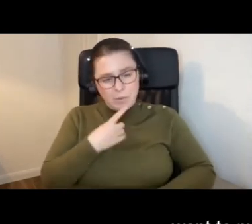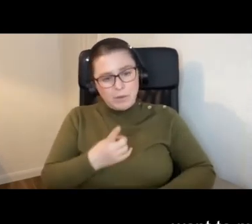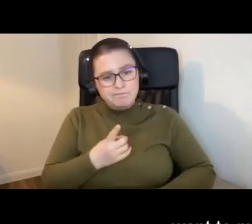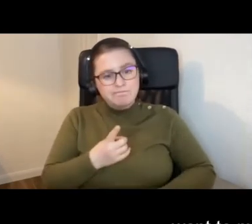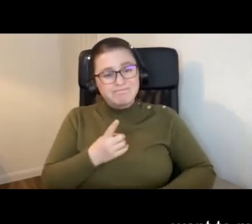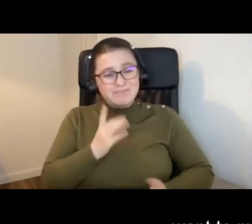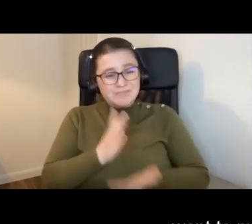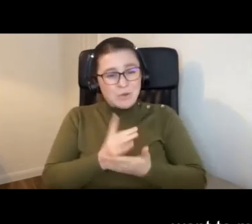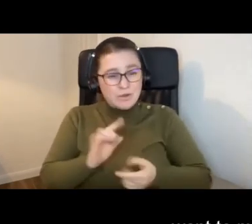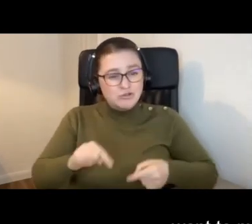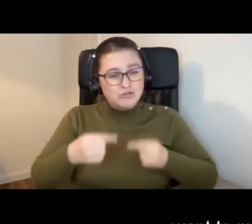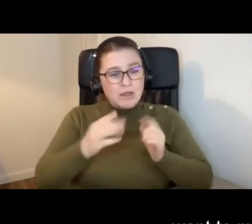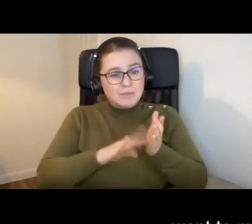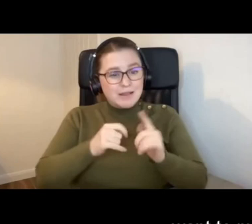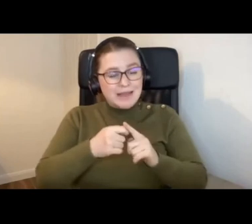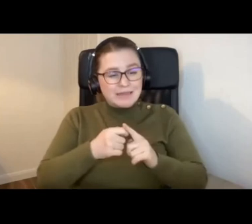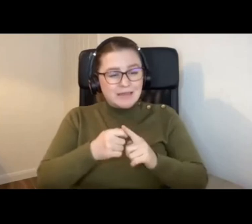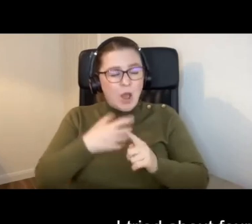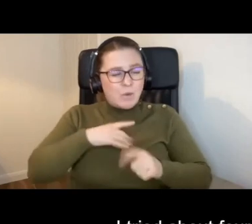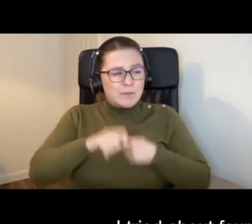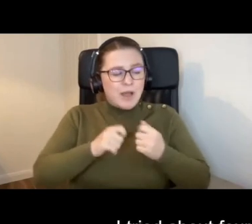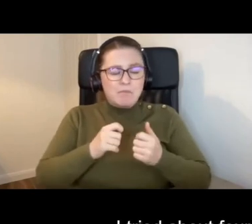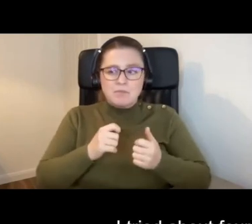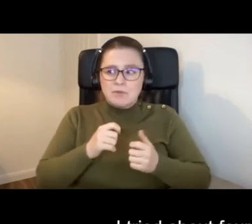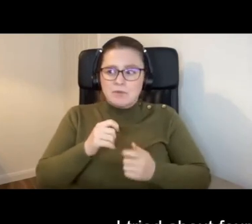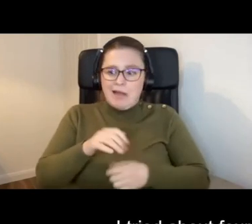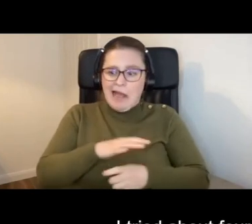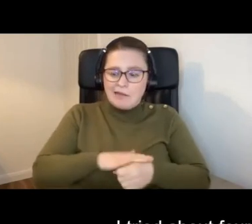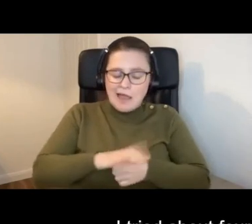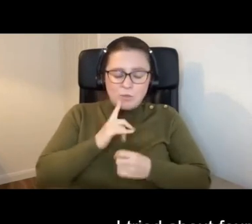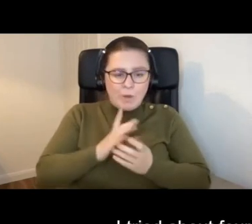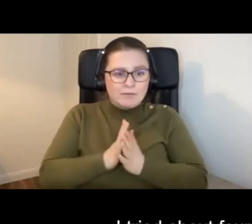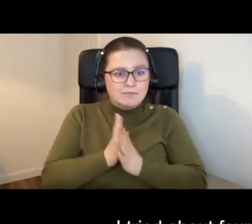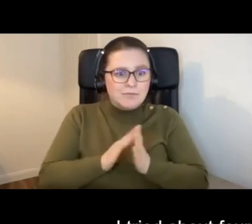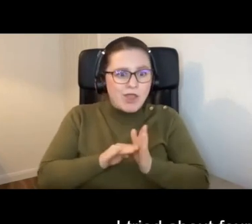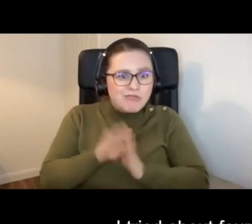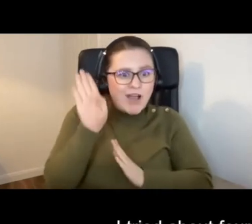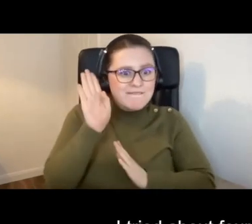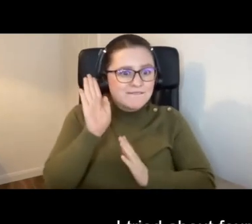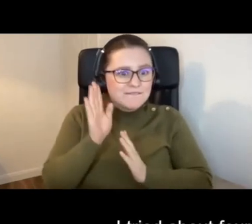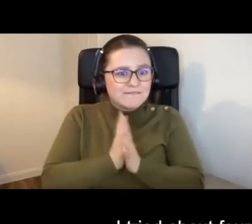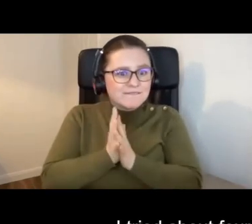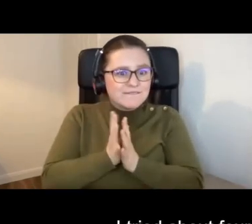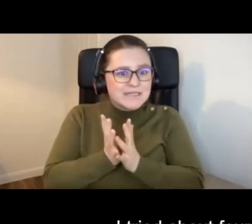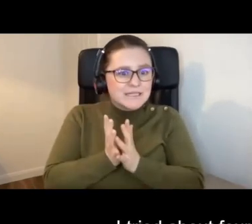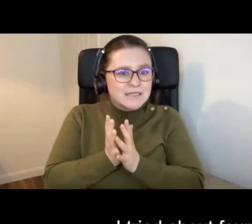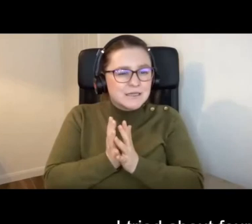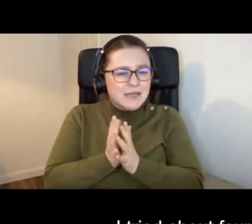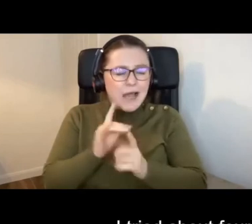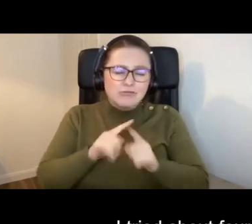Keynes a place to thrive. I tried a couple of years, oh well, about four or five years ago, to